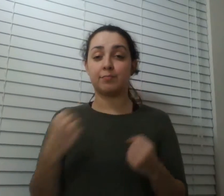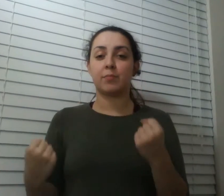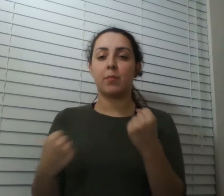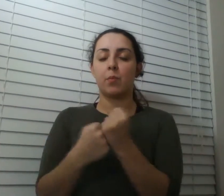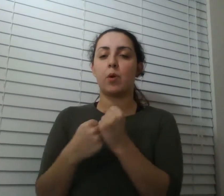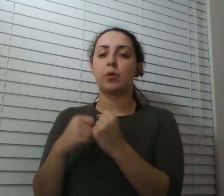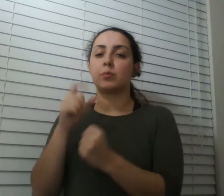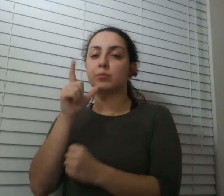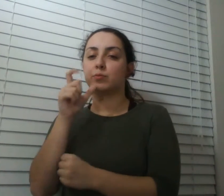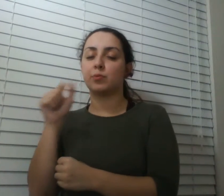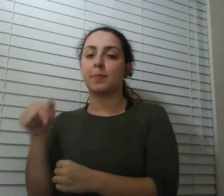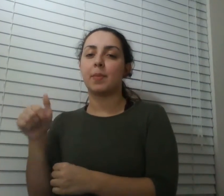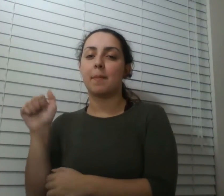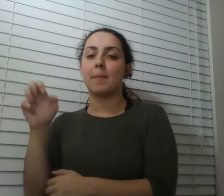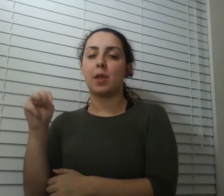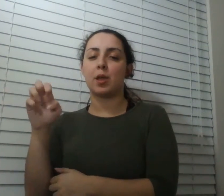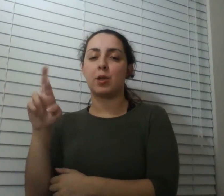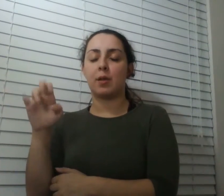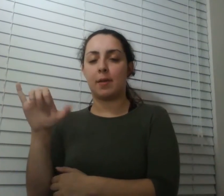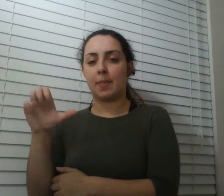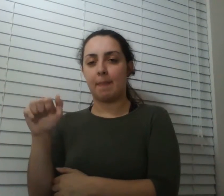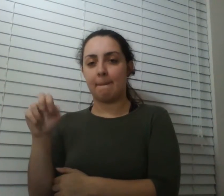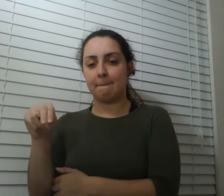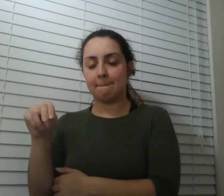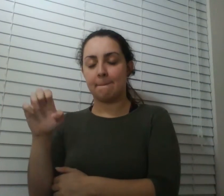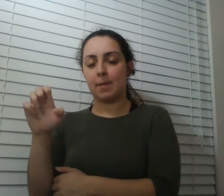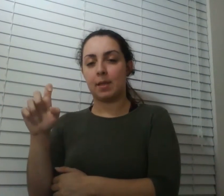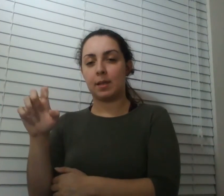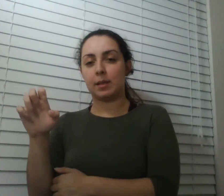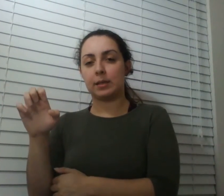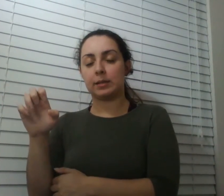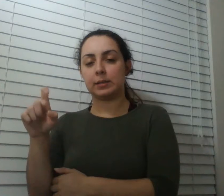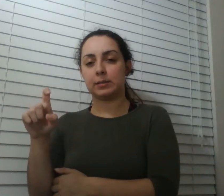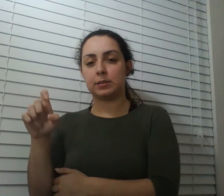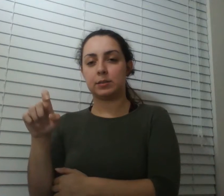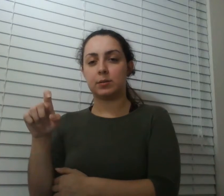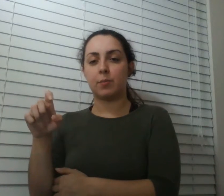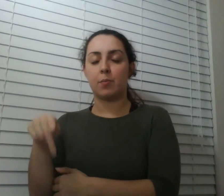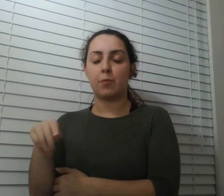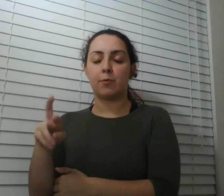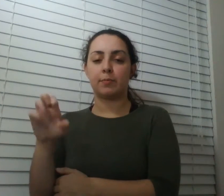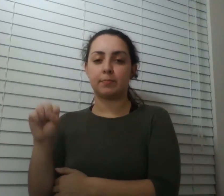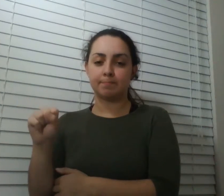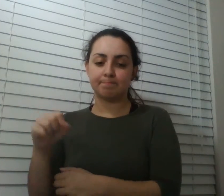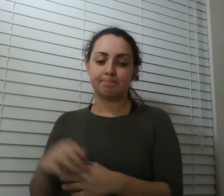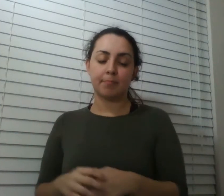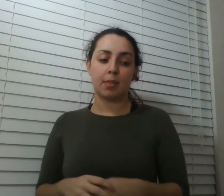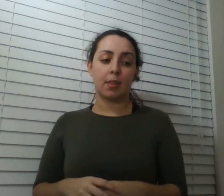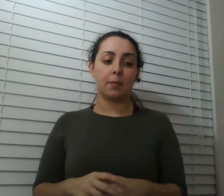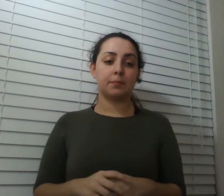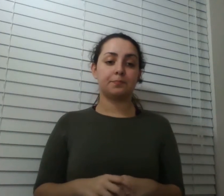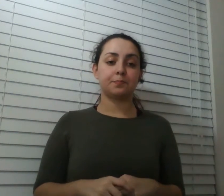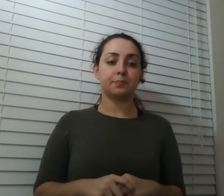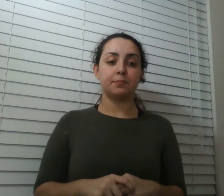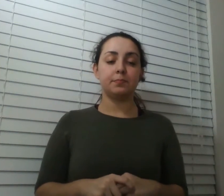and from john and katherine depths in support of npr's new global headquarters and production center in washington dc